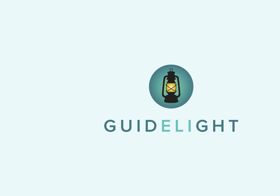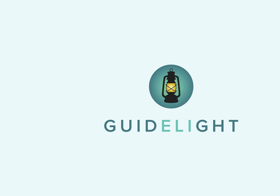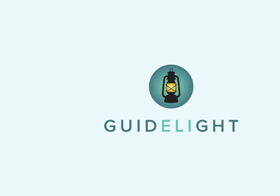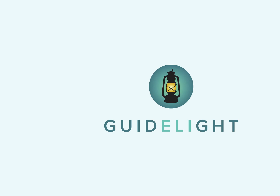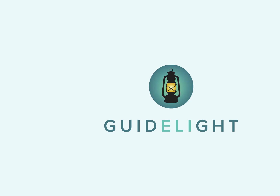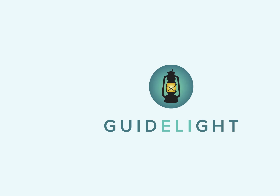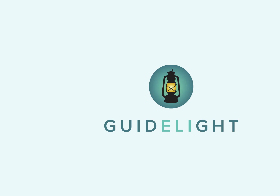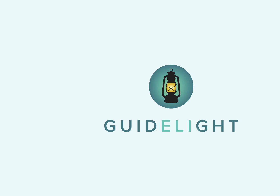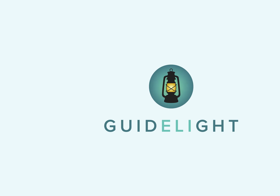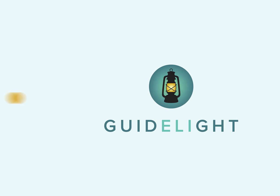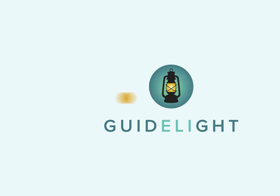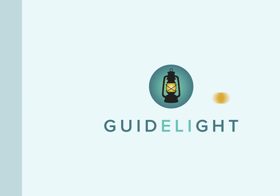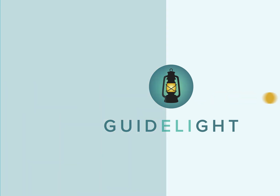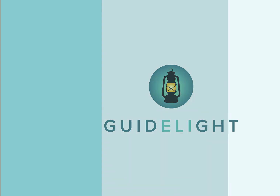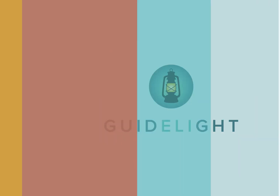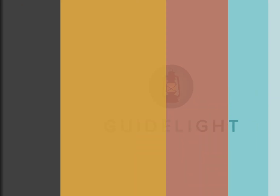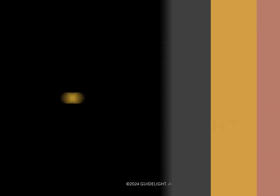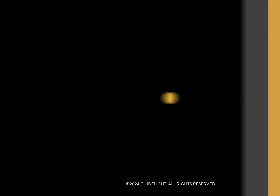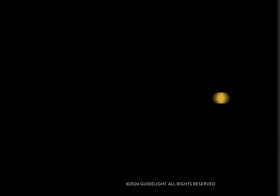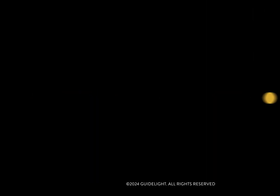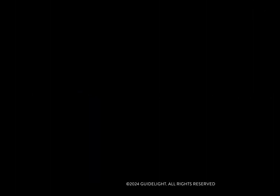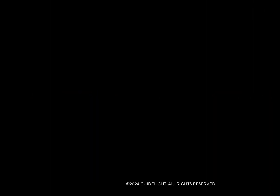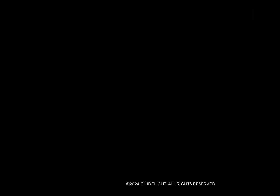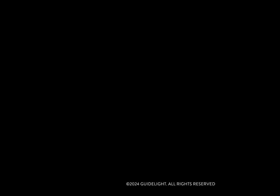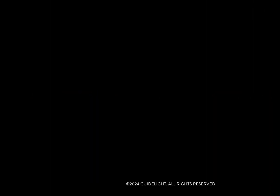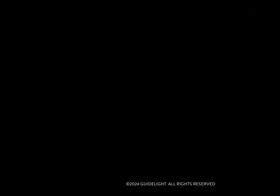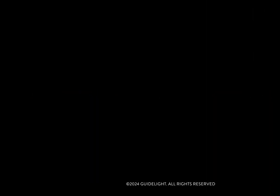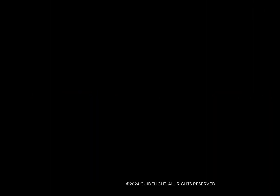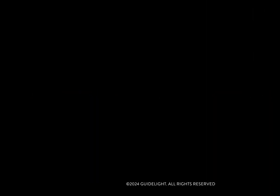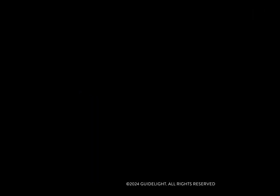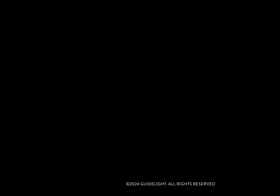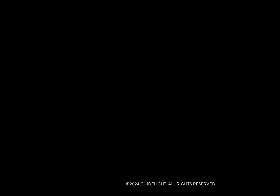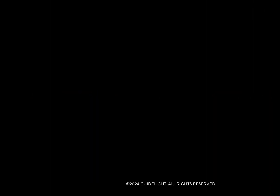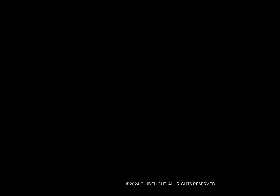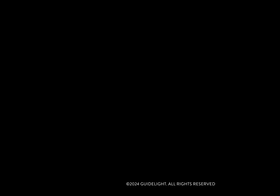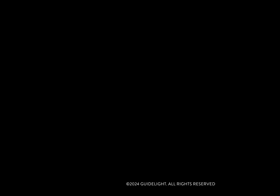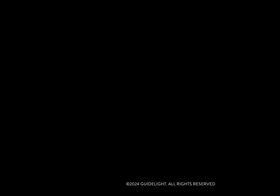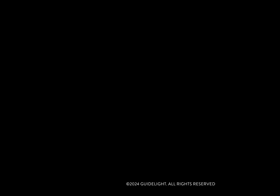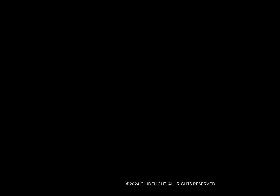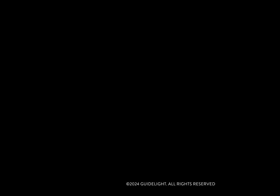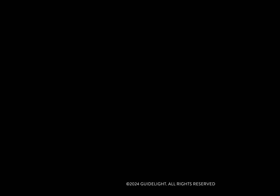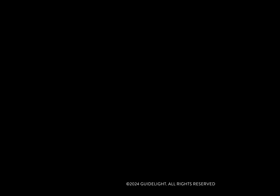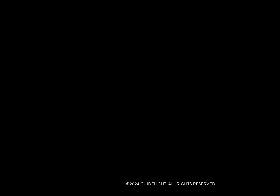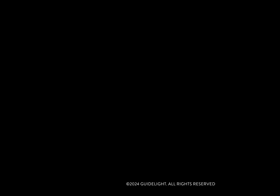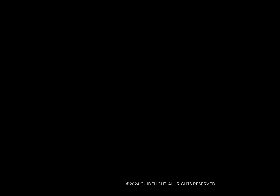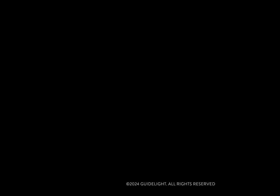these are